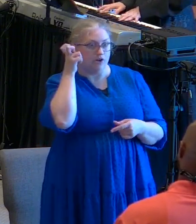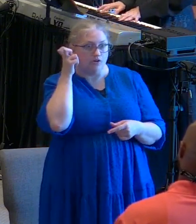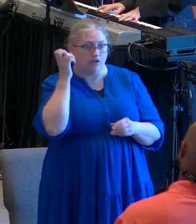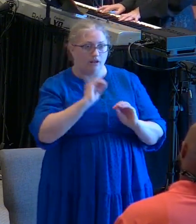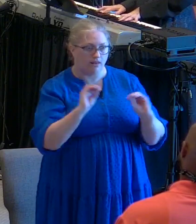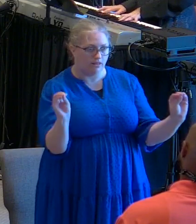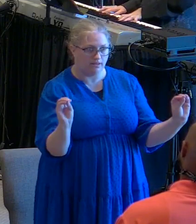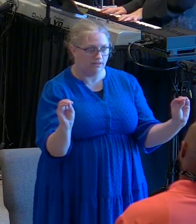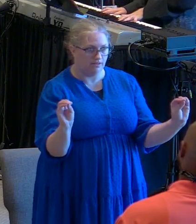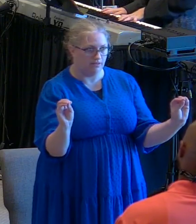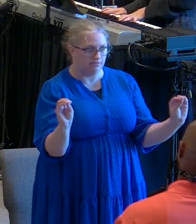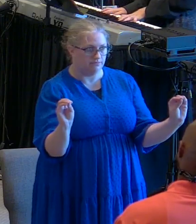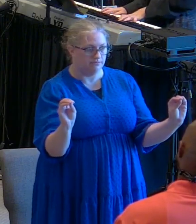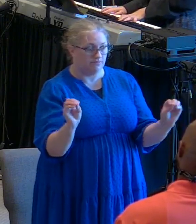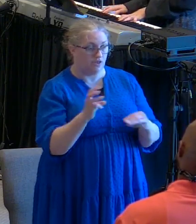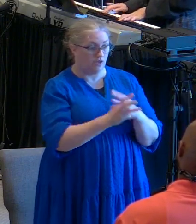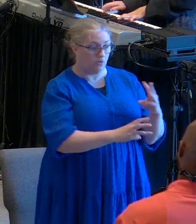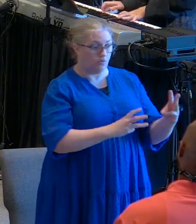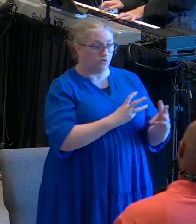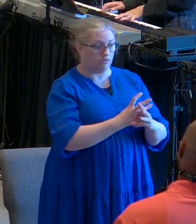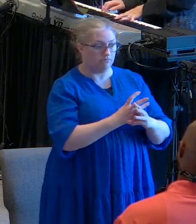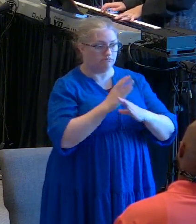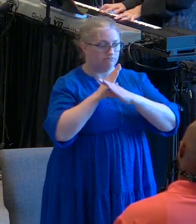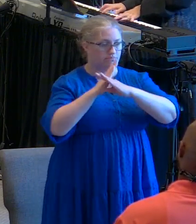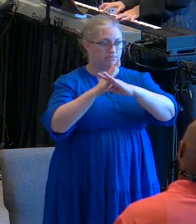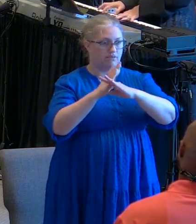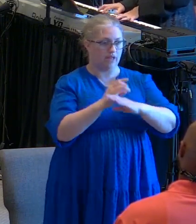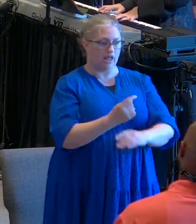the world was completely shut off to him